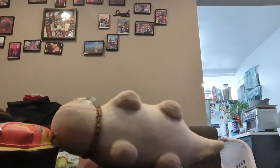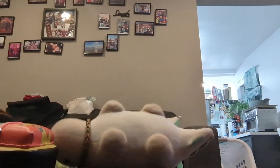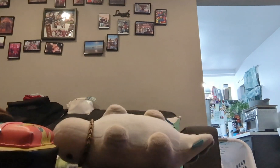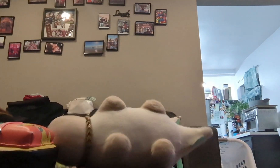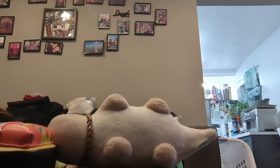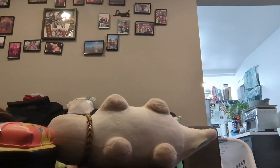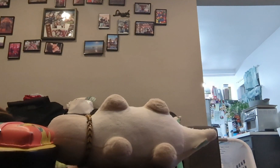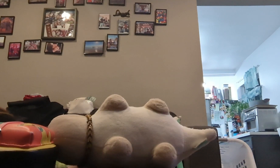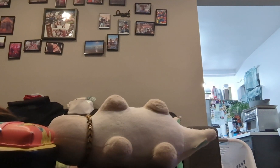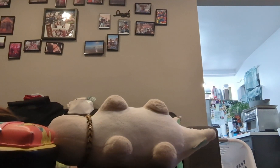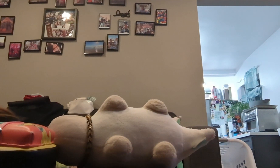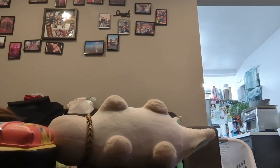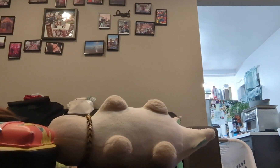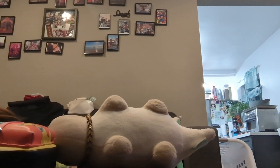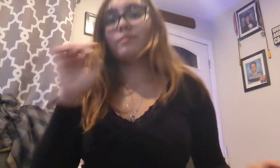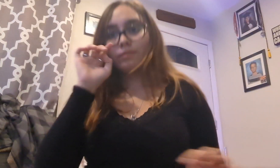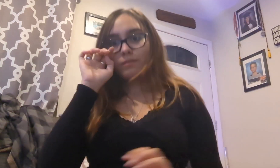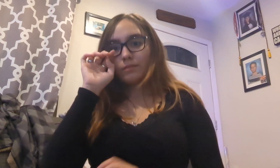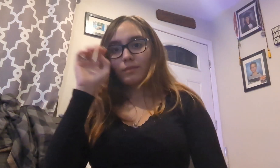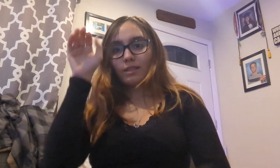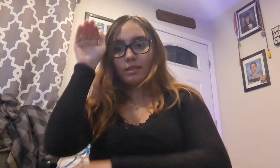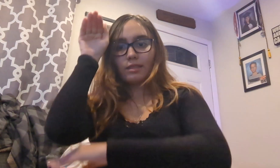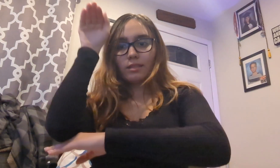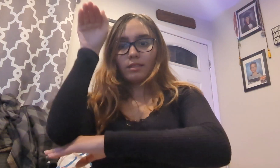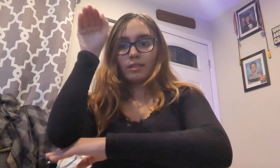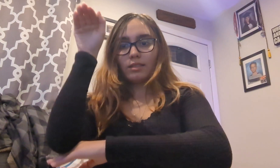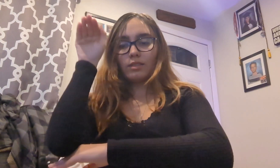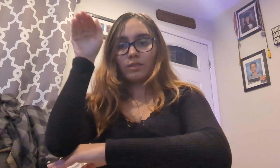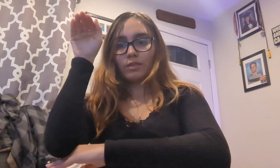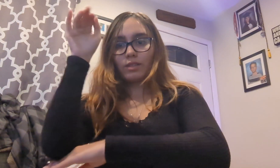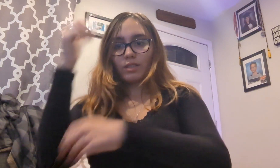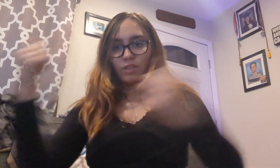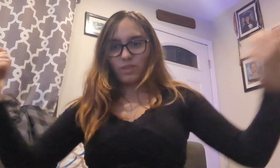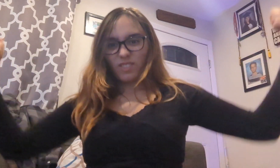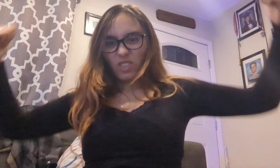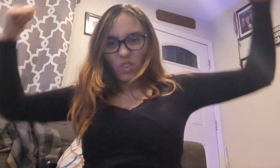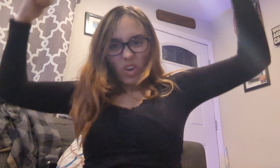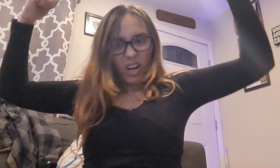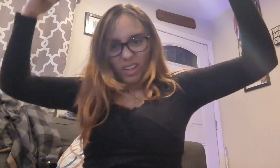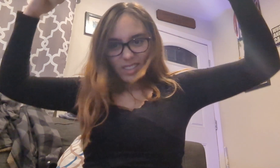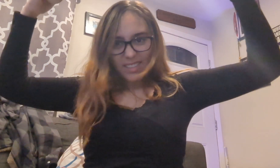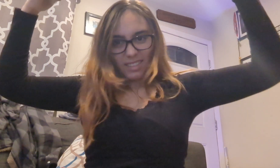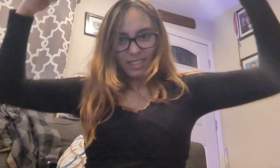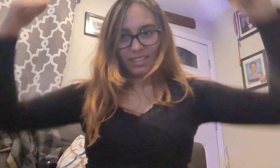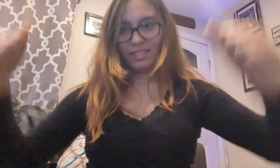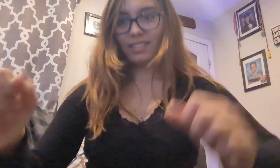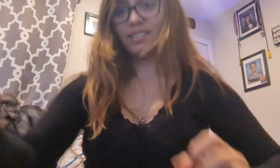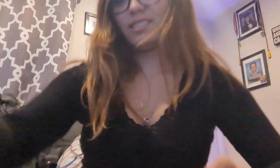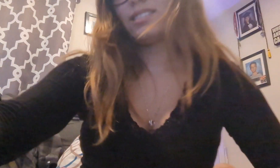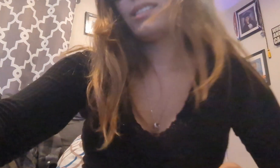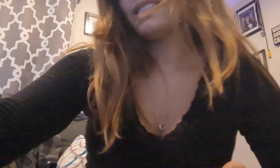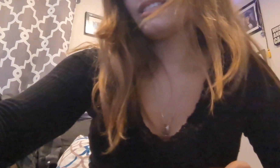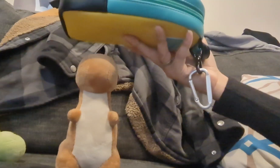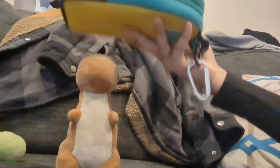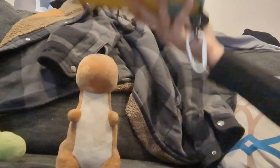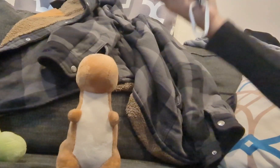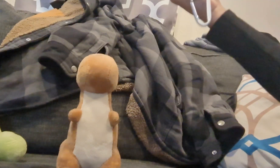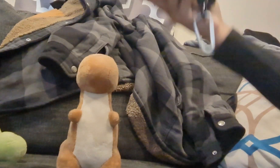it's so comfy, I'm a cunin, it's an improvement on the dog, anything's improved on the dog, oh,